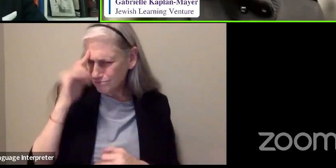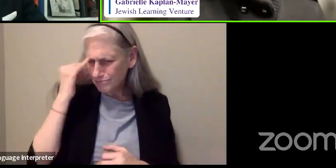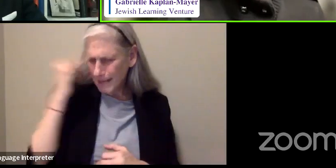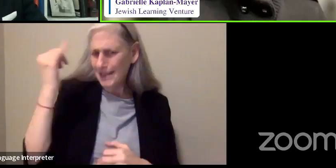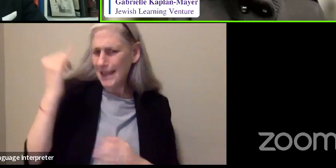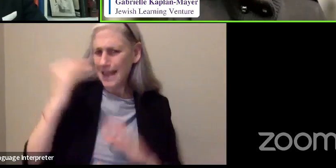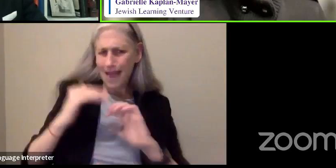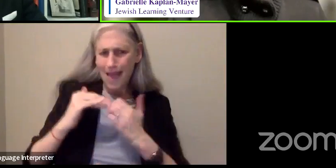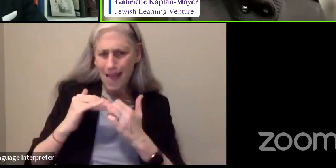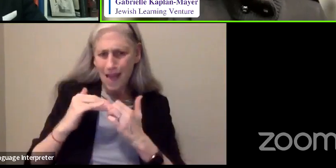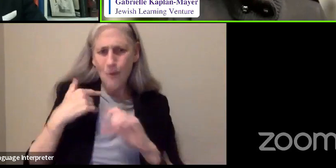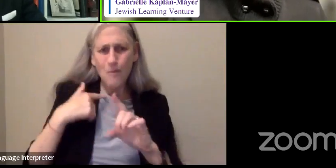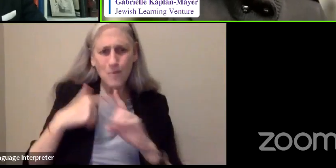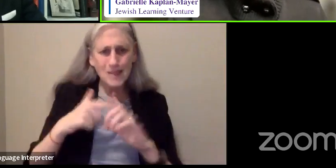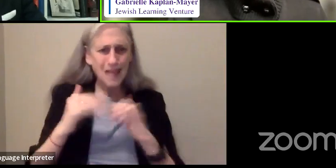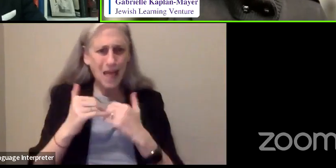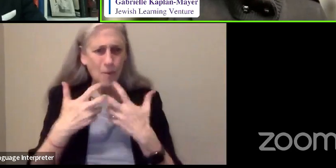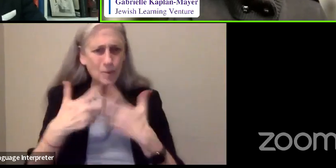it works?